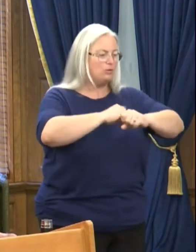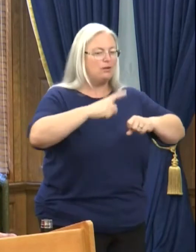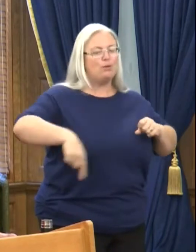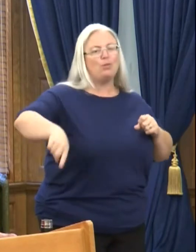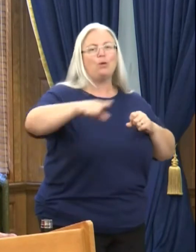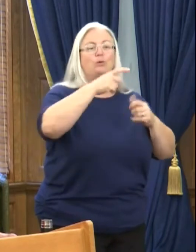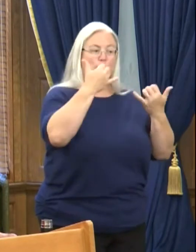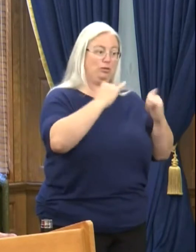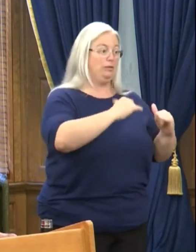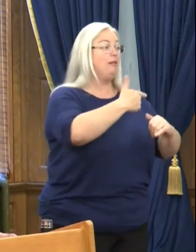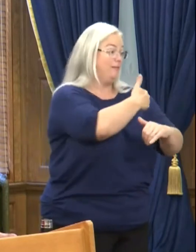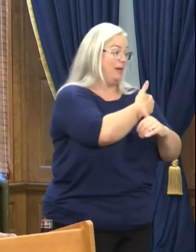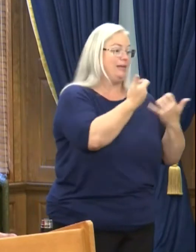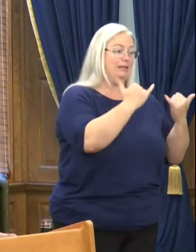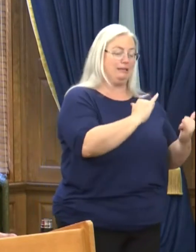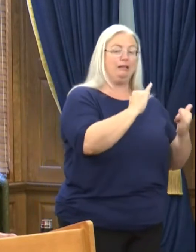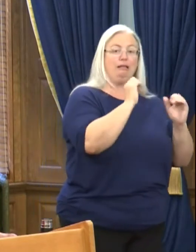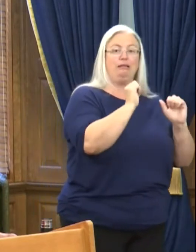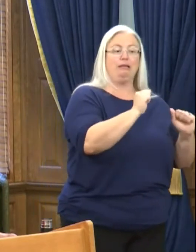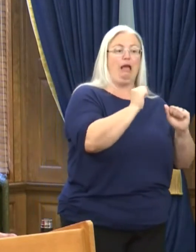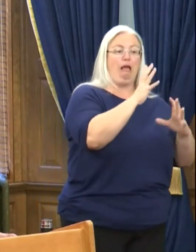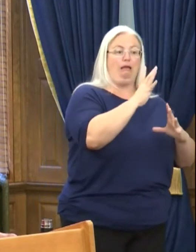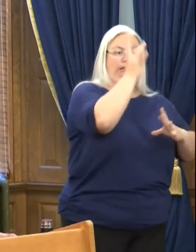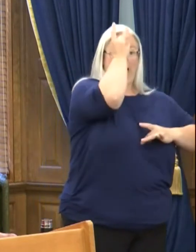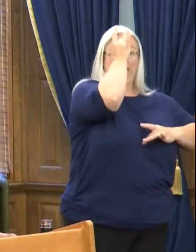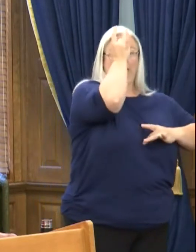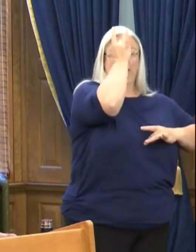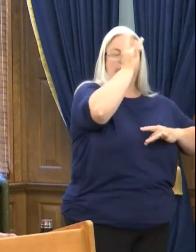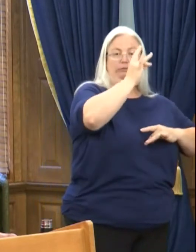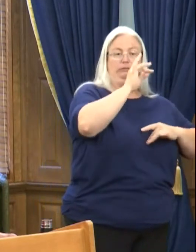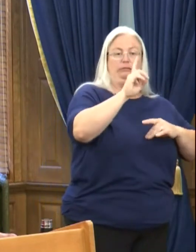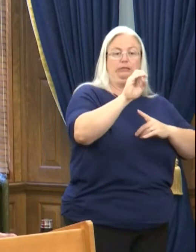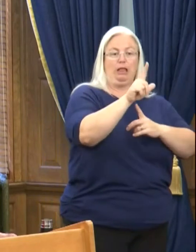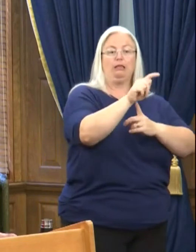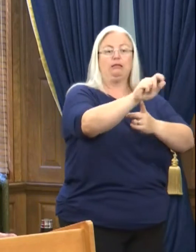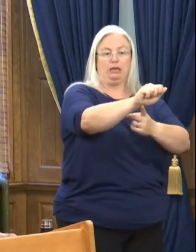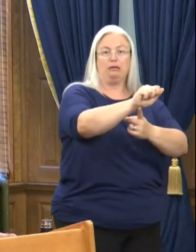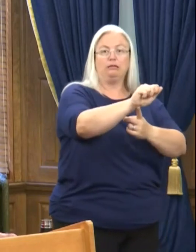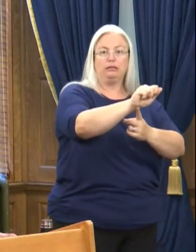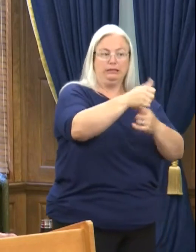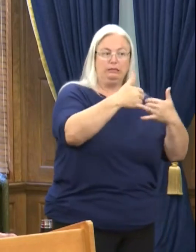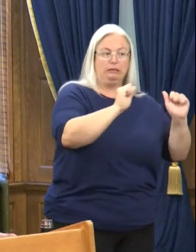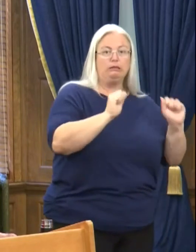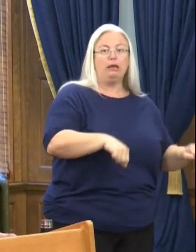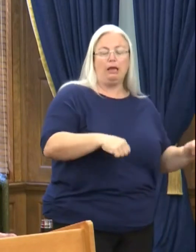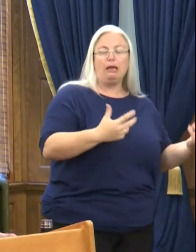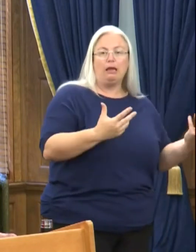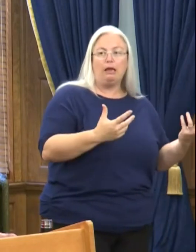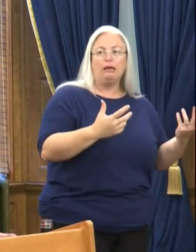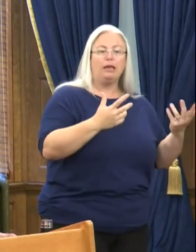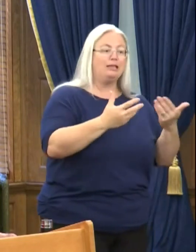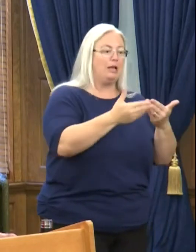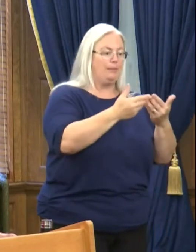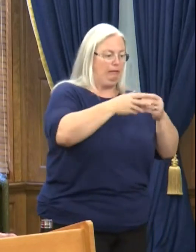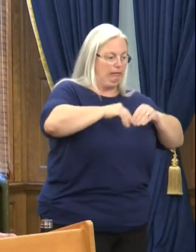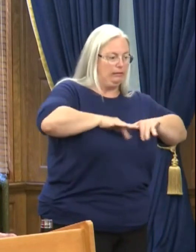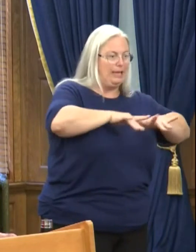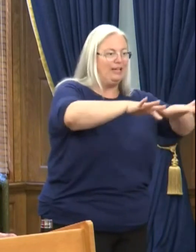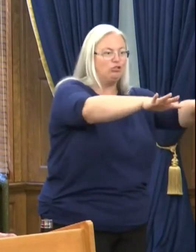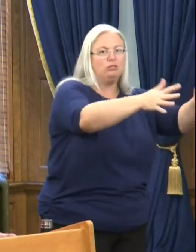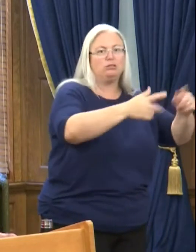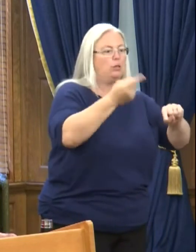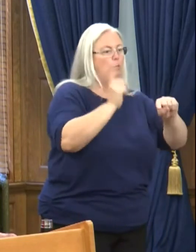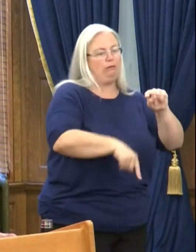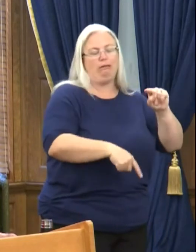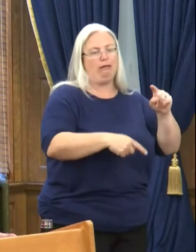vaccinated can still get the Delta variant and can be contagious. And we just